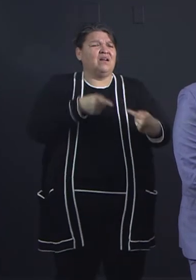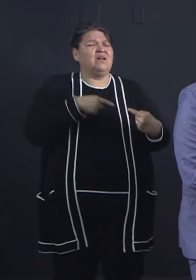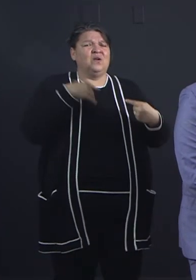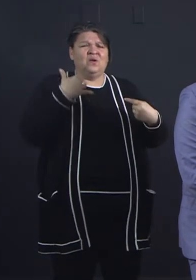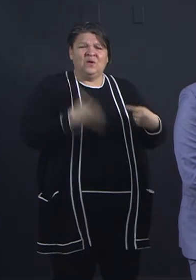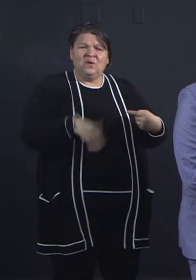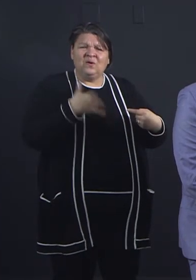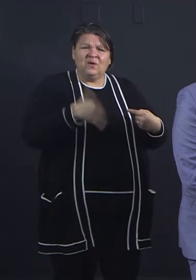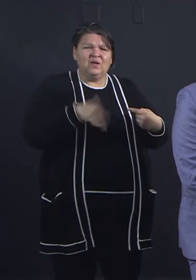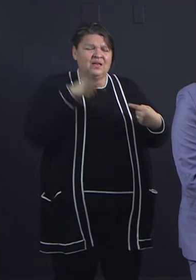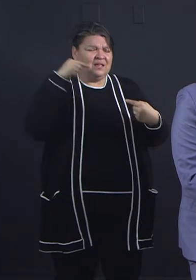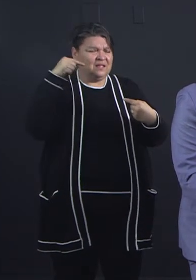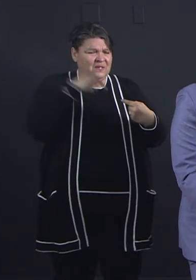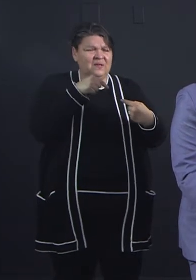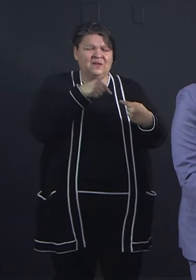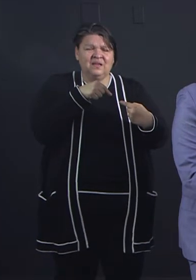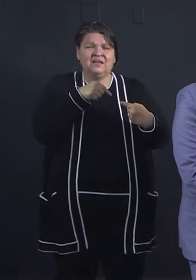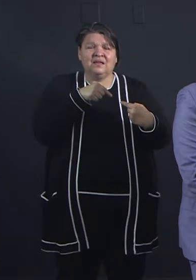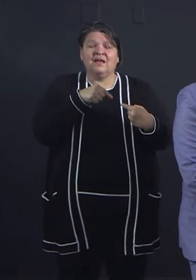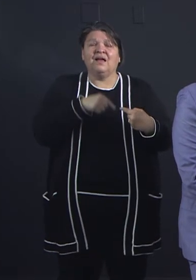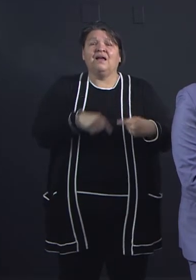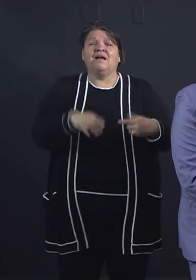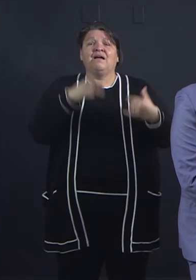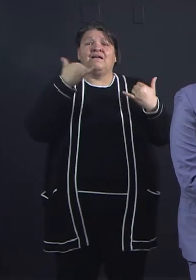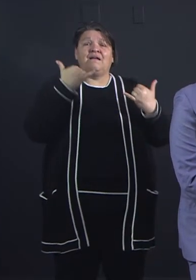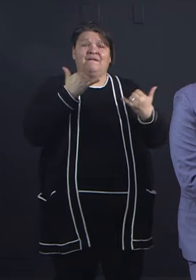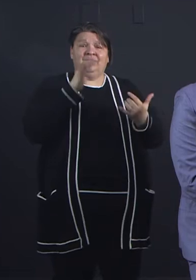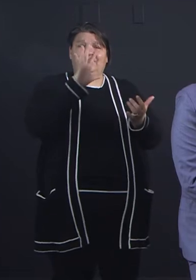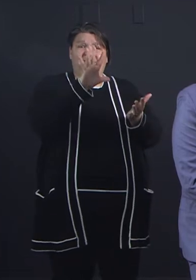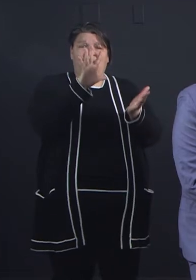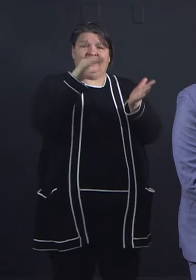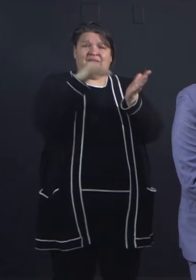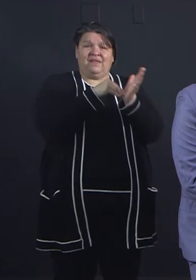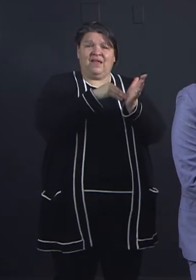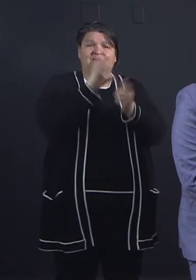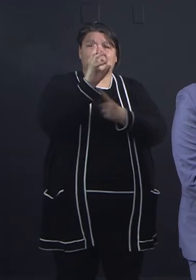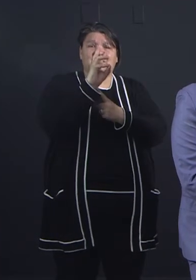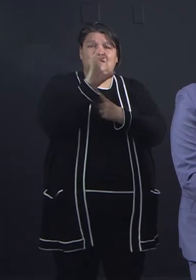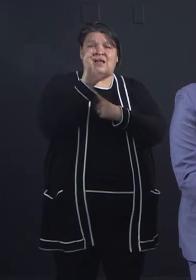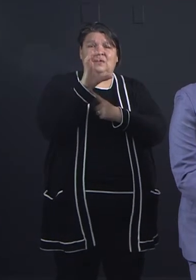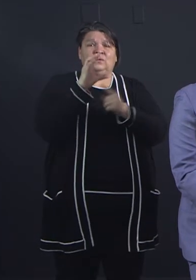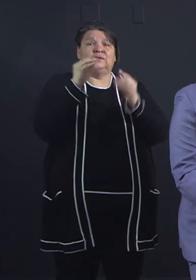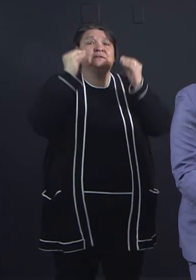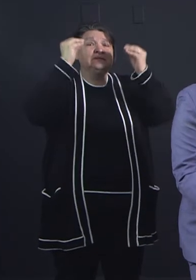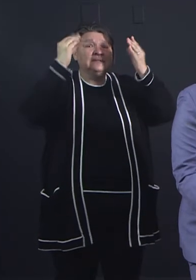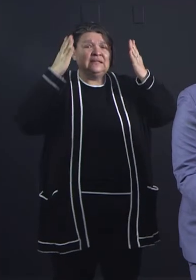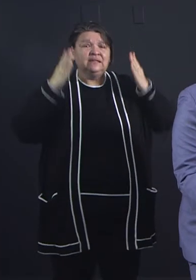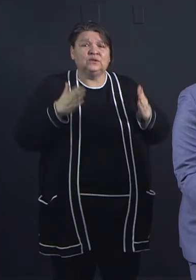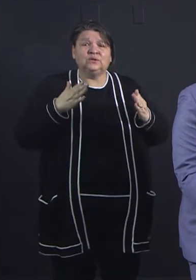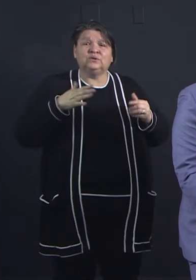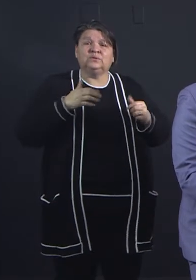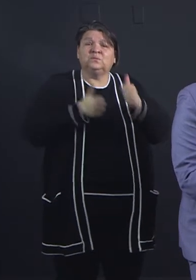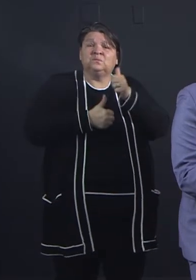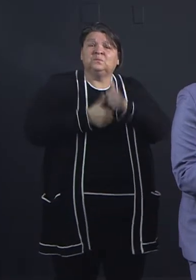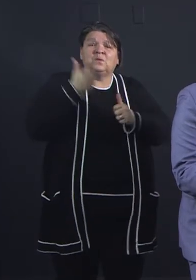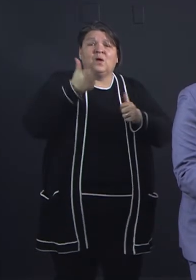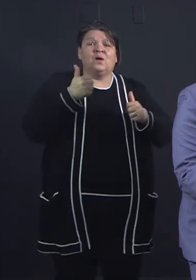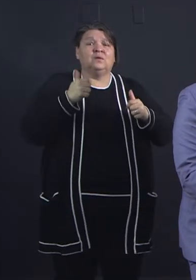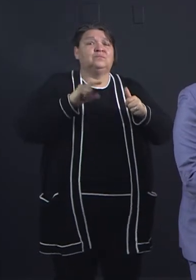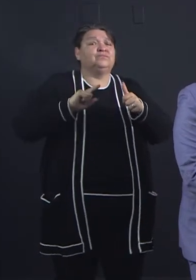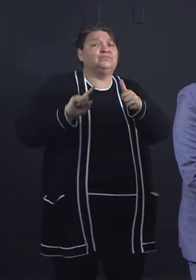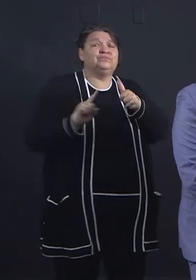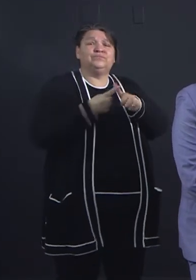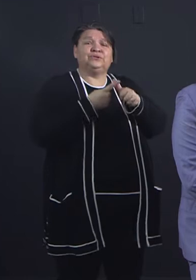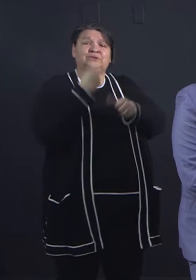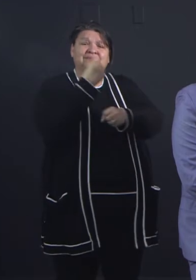overwhelmingly, our 5,600 teachers, the majority of them are first-year teachers again, because they've